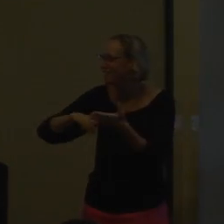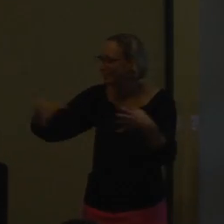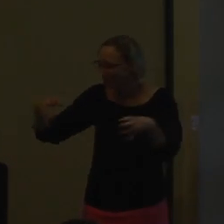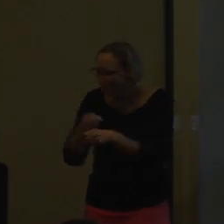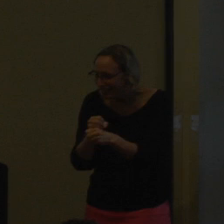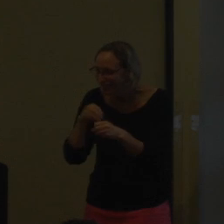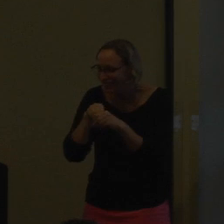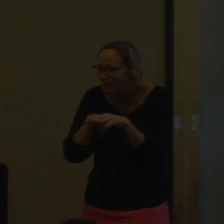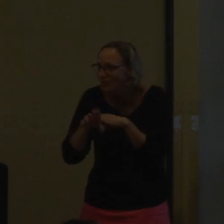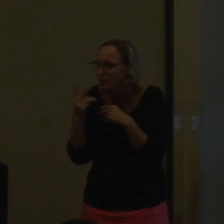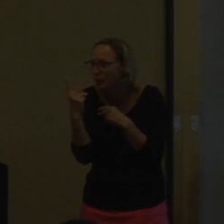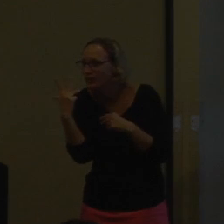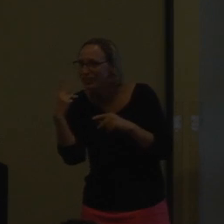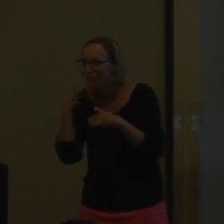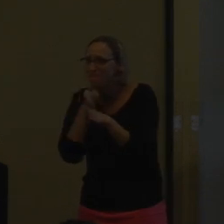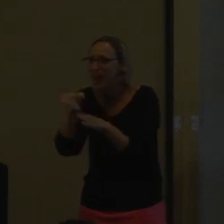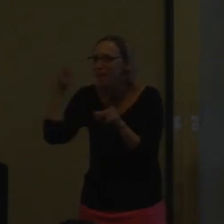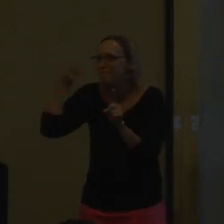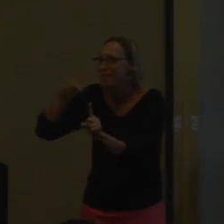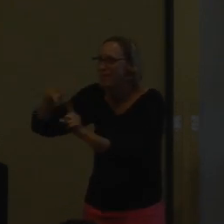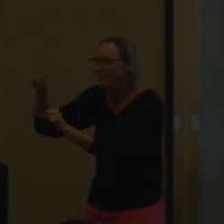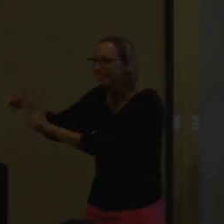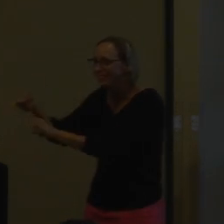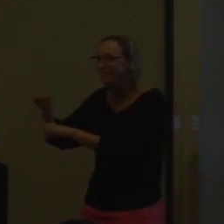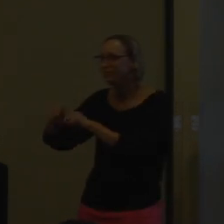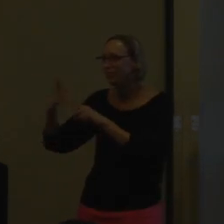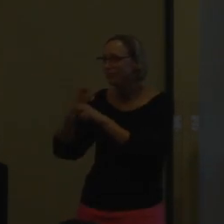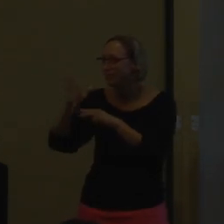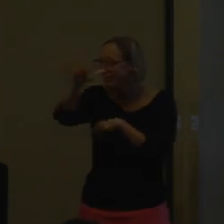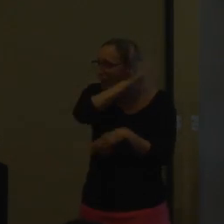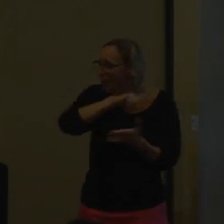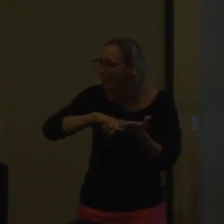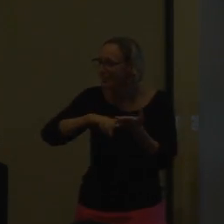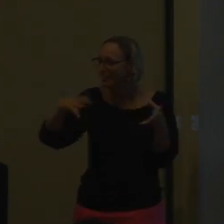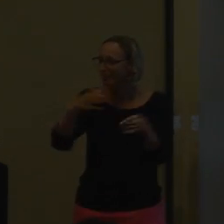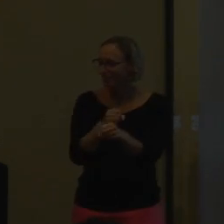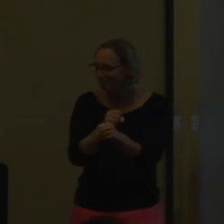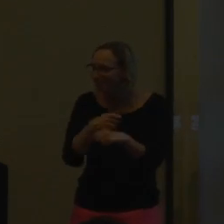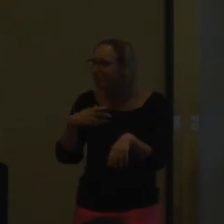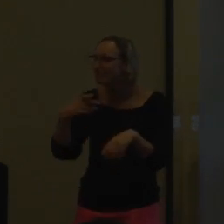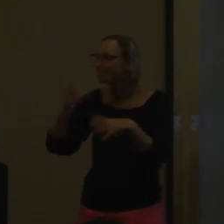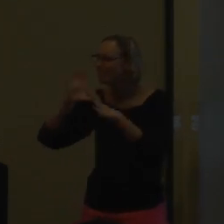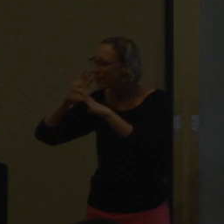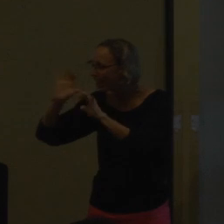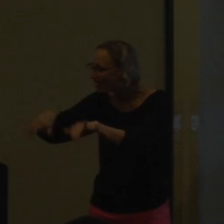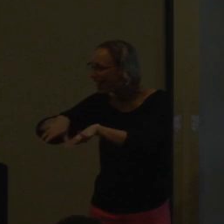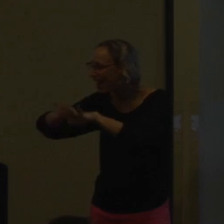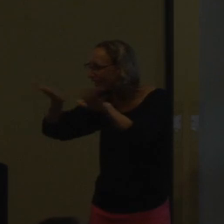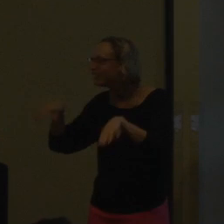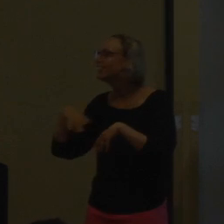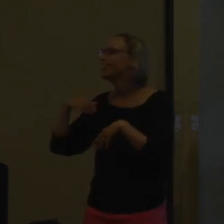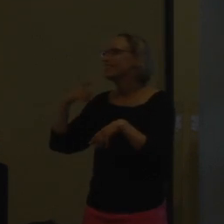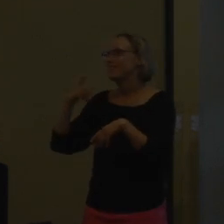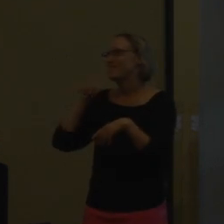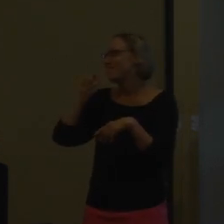all of that research into two to three pages or points based on all that research that's available out there.